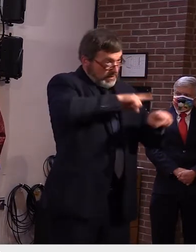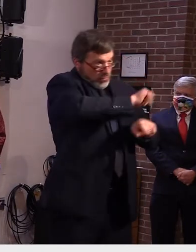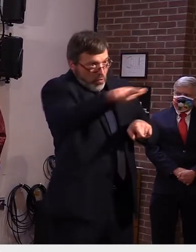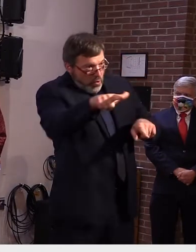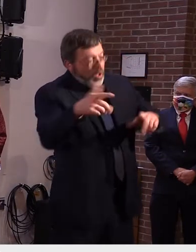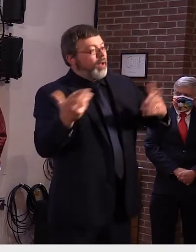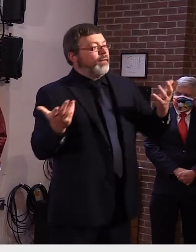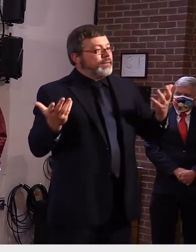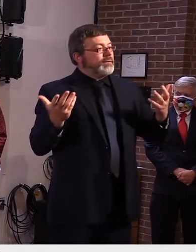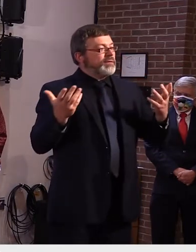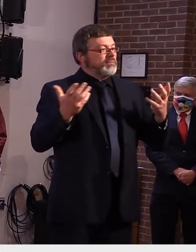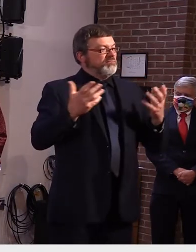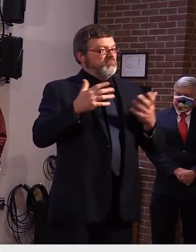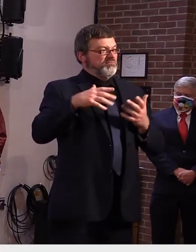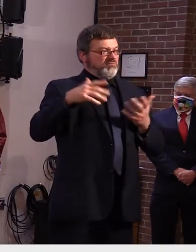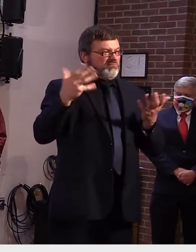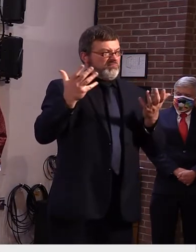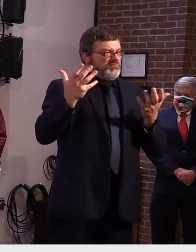contact tracers